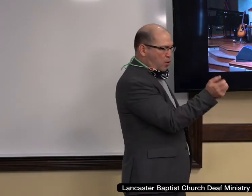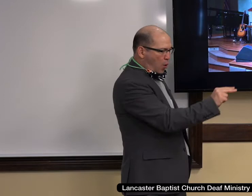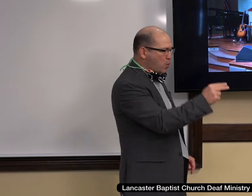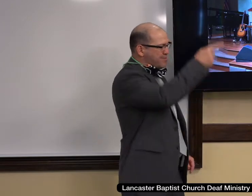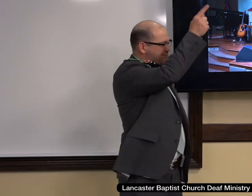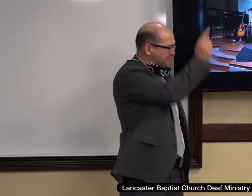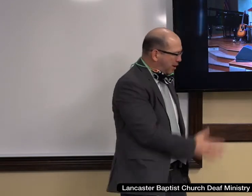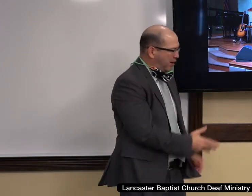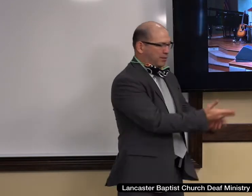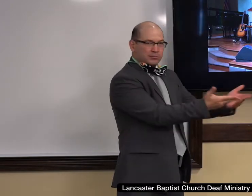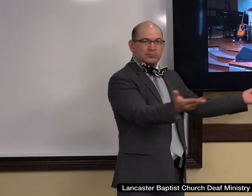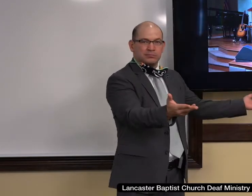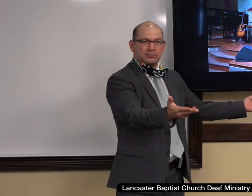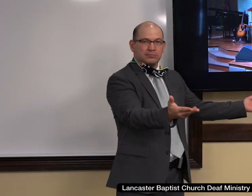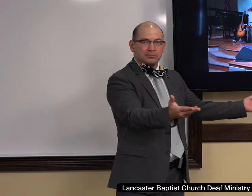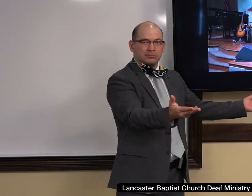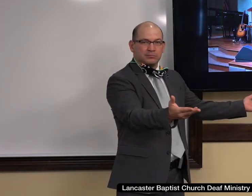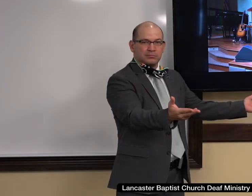life according to relativism.